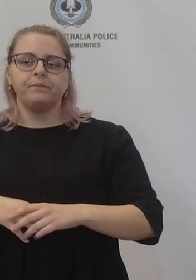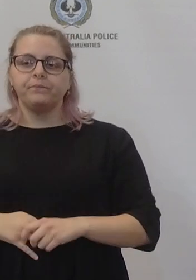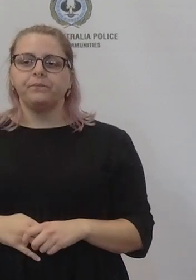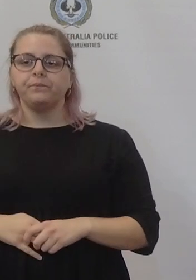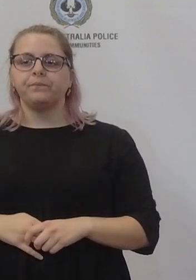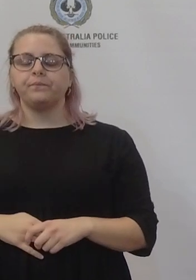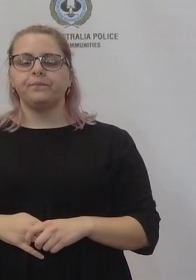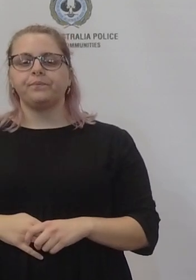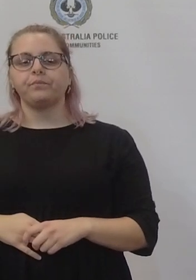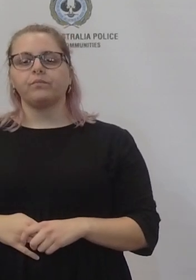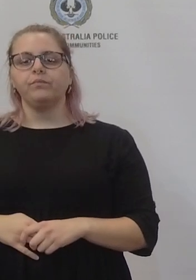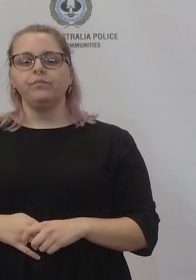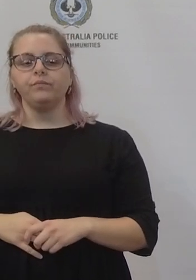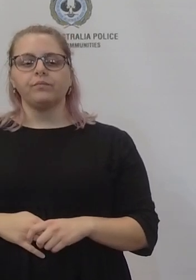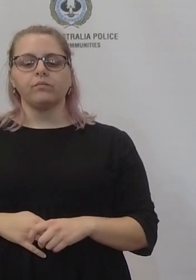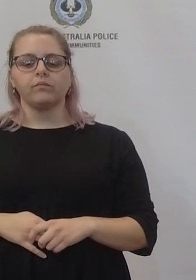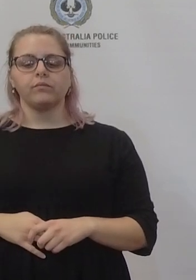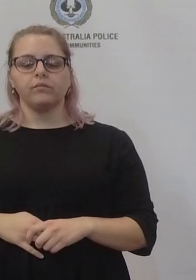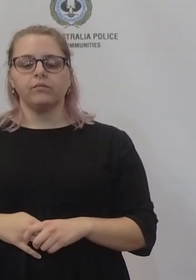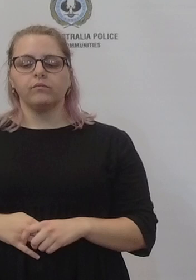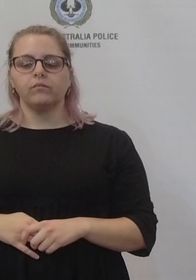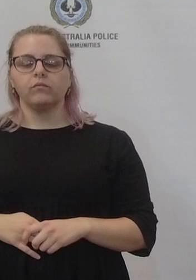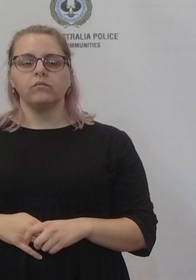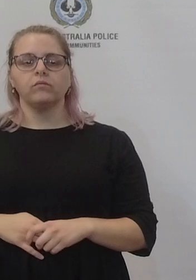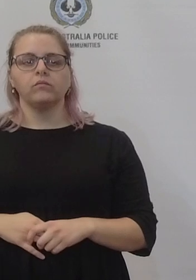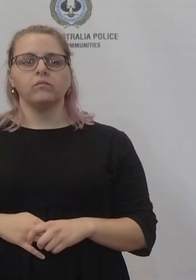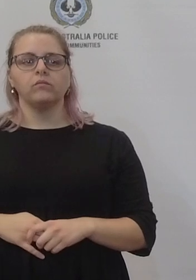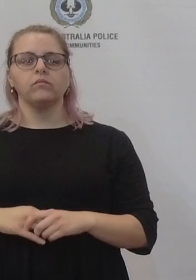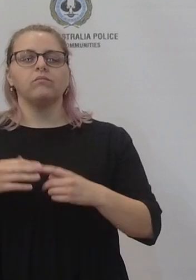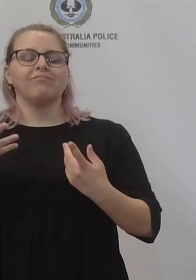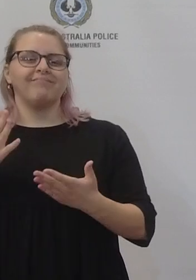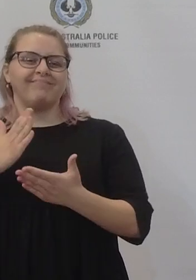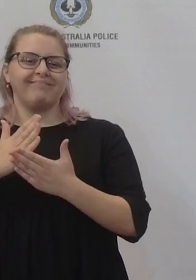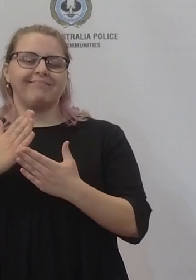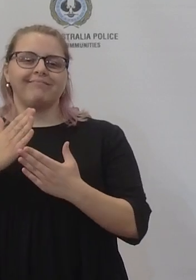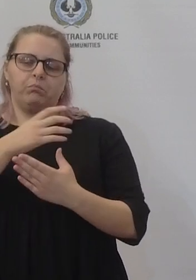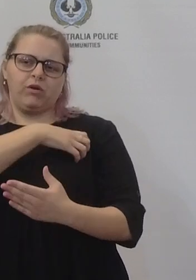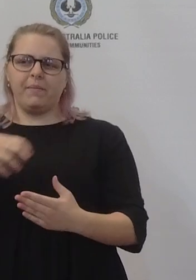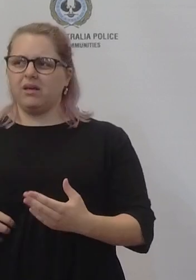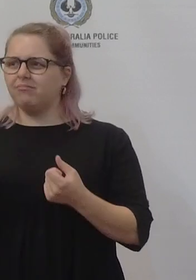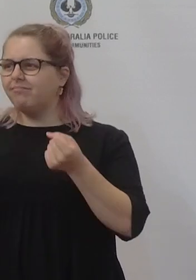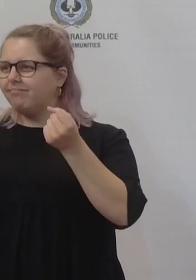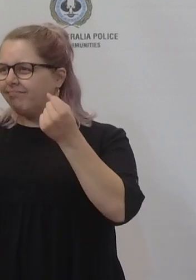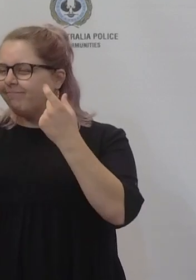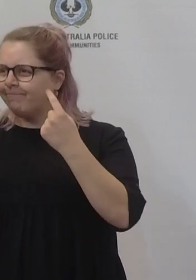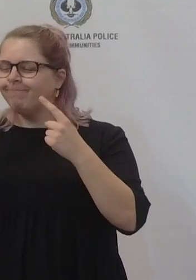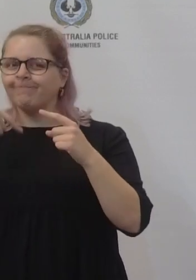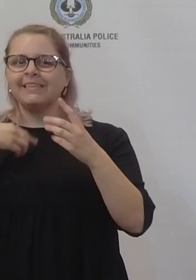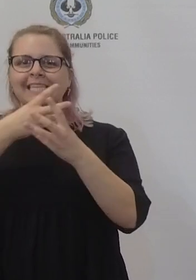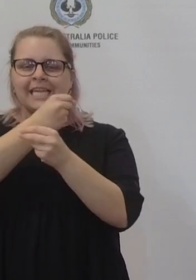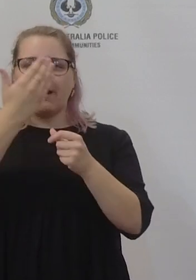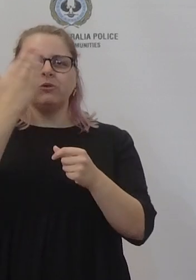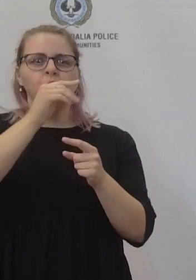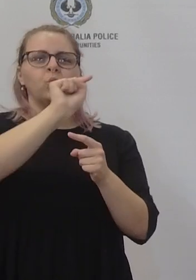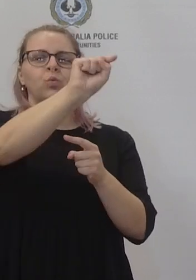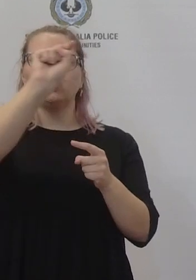is is that where we've got a specific requirement in a specific location he understands that we're going to have to put arrangements in place